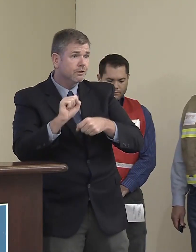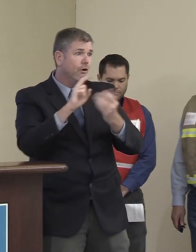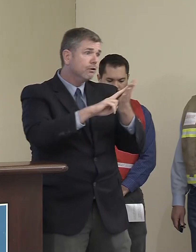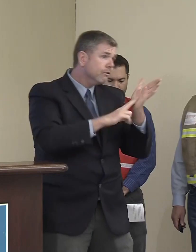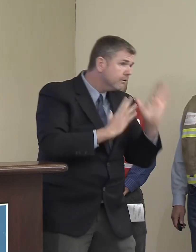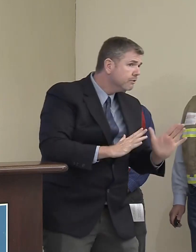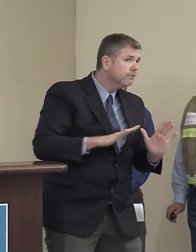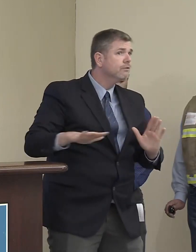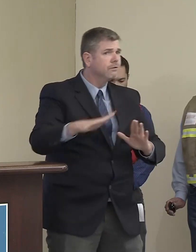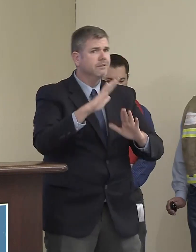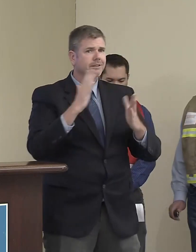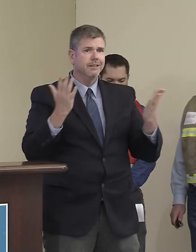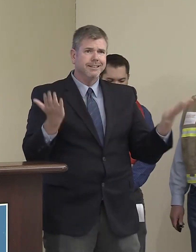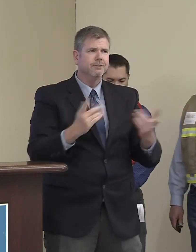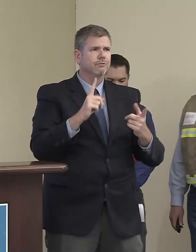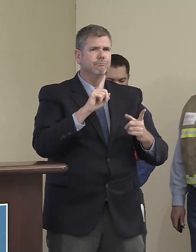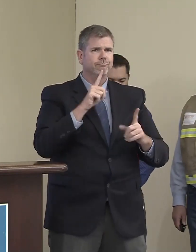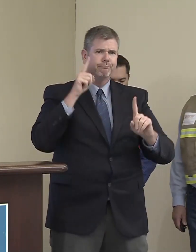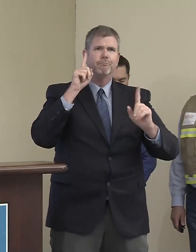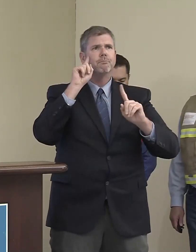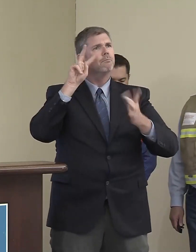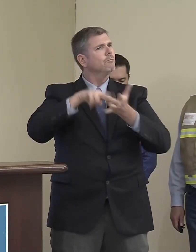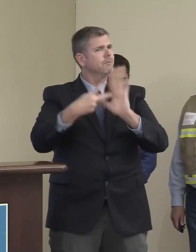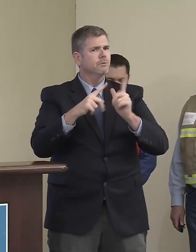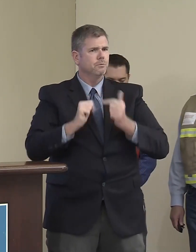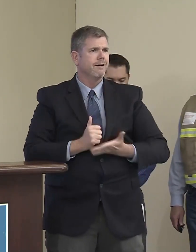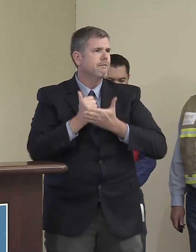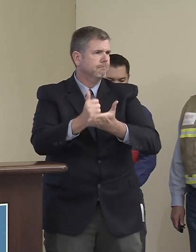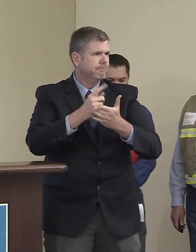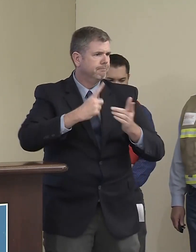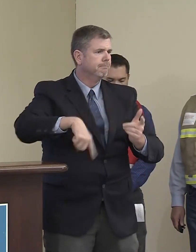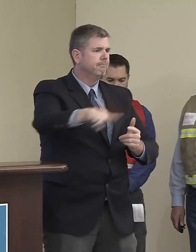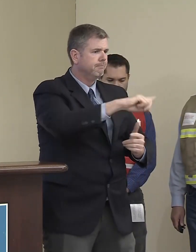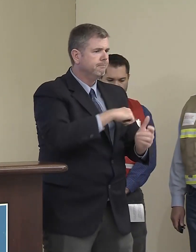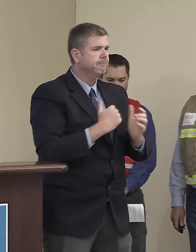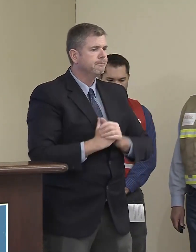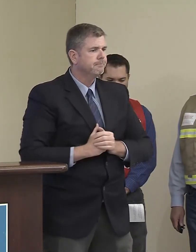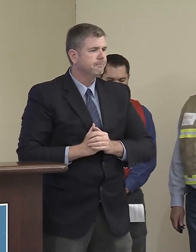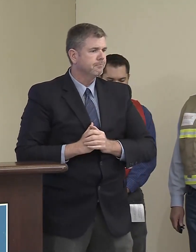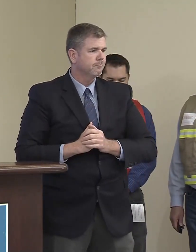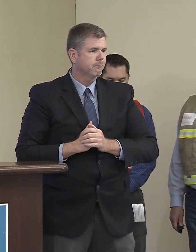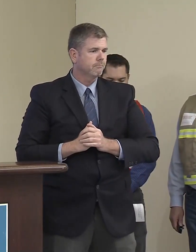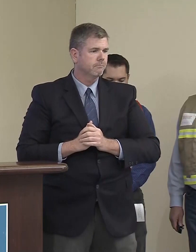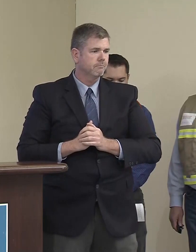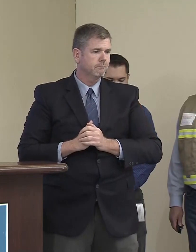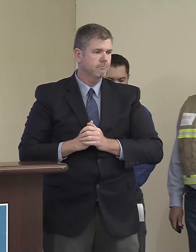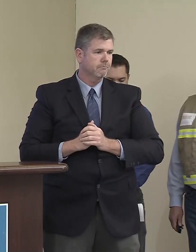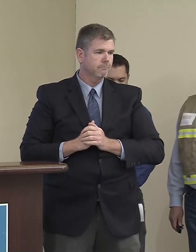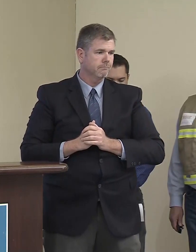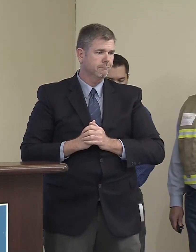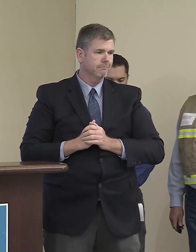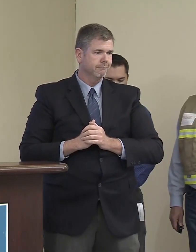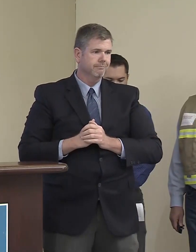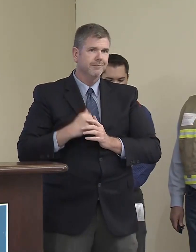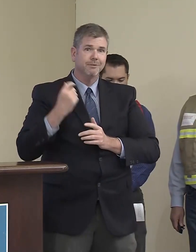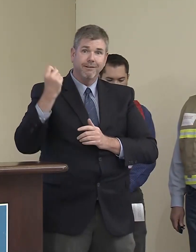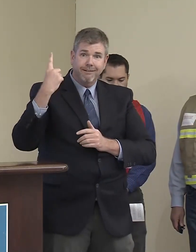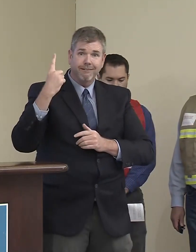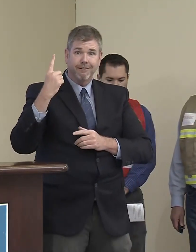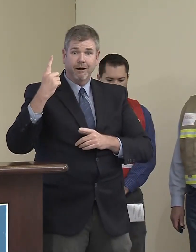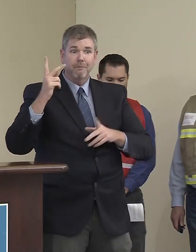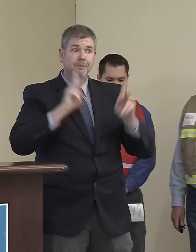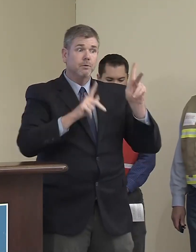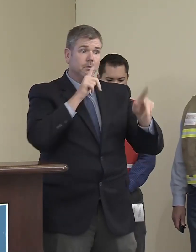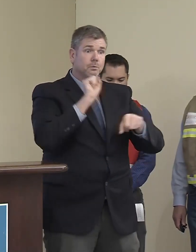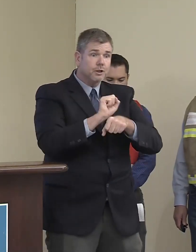your neighbors. They're your friends. Most of our frontline employees live in the communities where they work. So I understand these